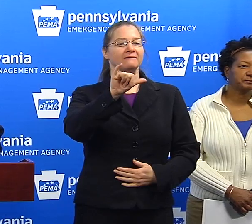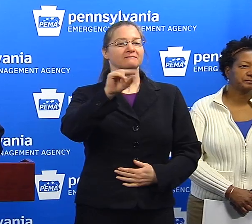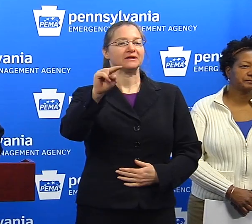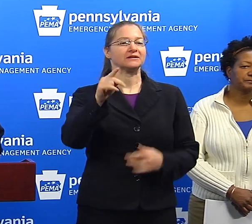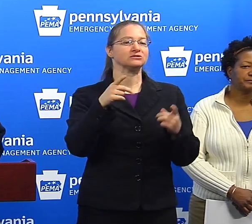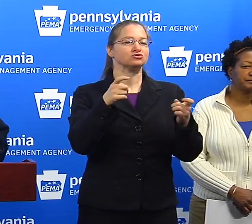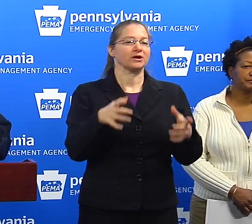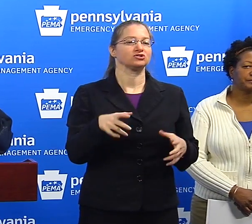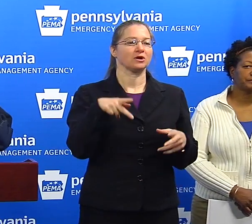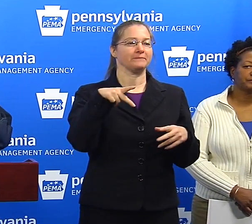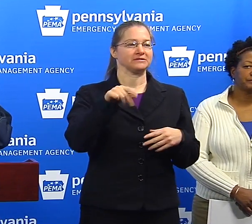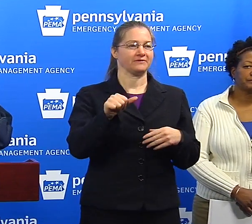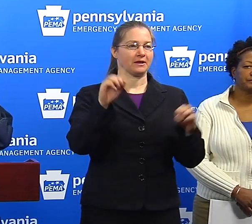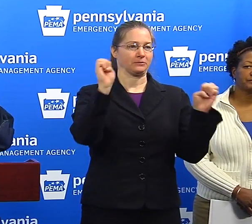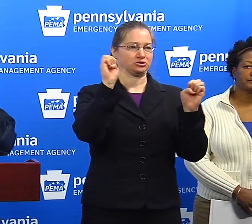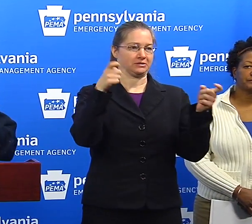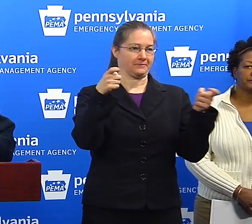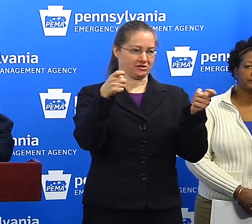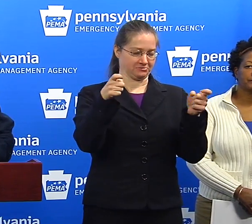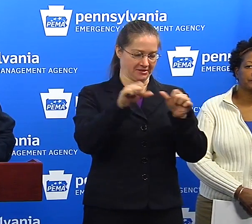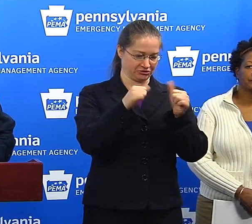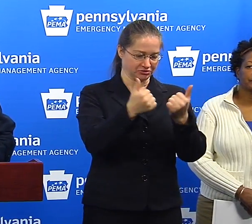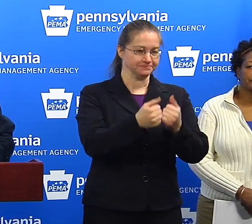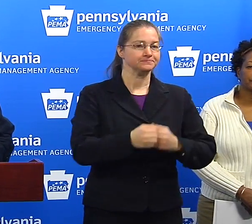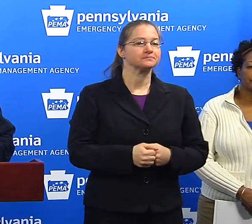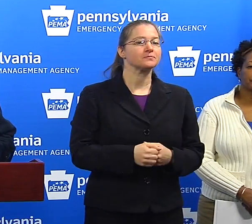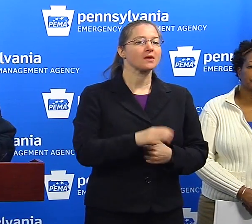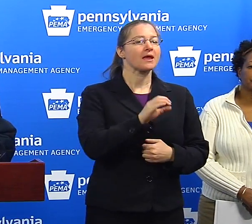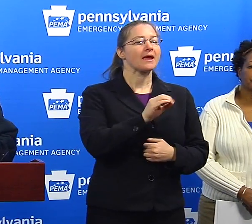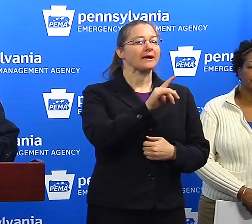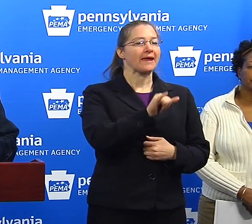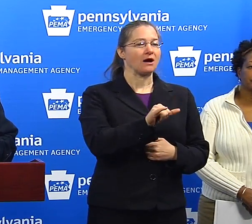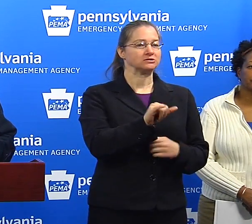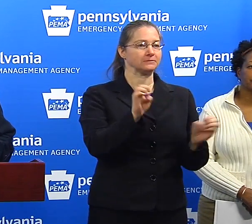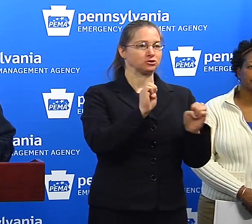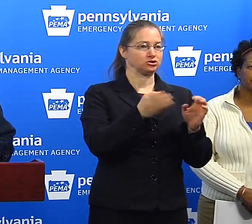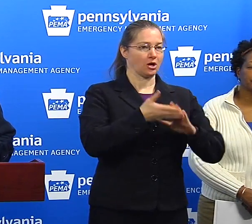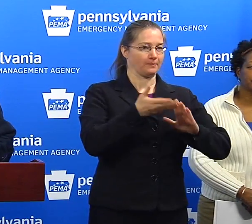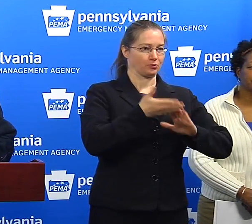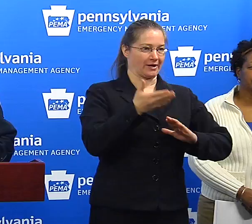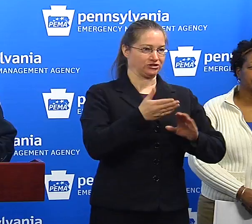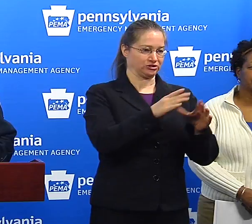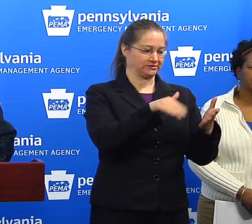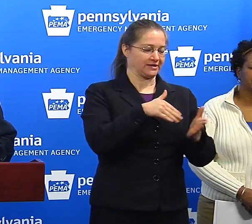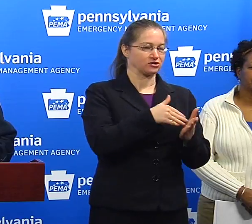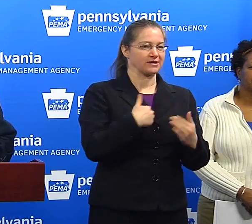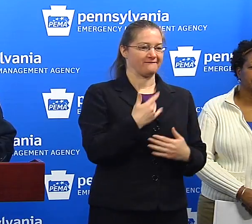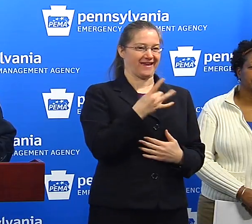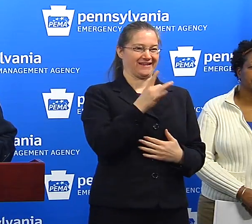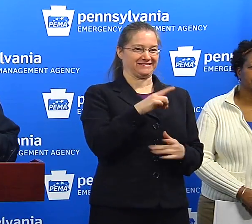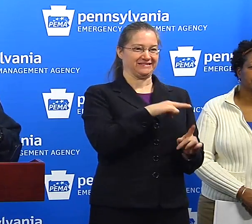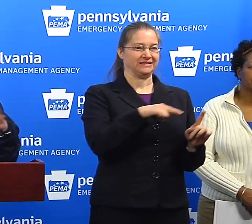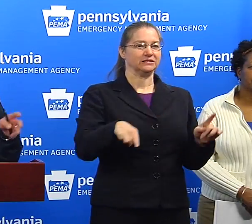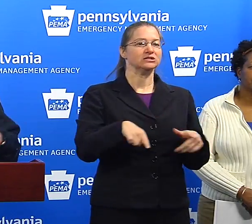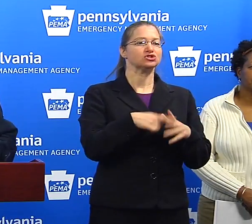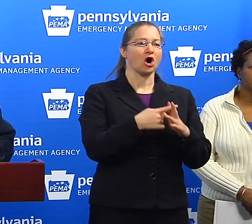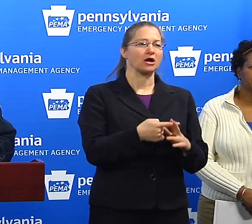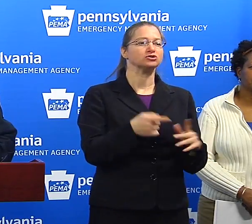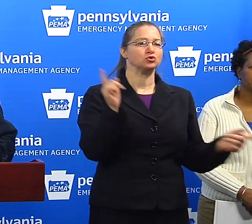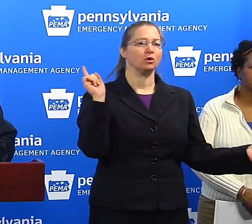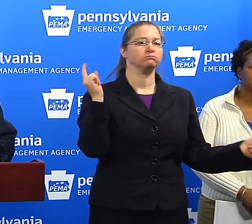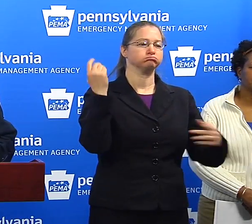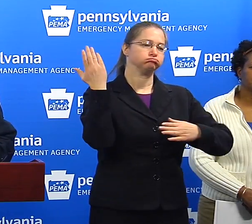Emergency Management Agency. The county emergency operations centers, there's 18 of them. We're starting to see them starting to be demobilized or